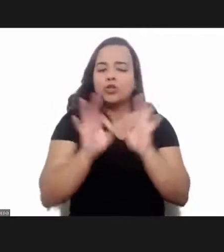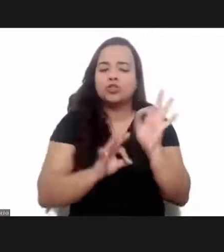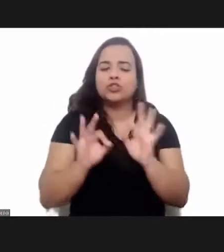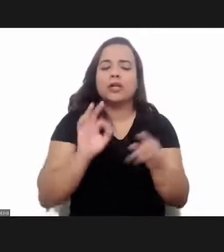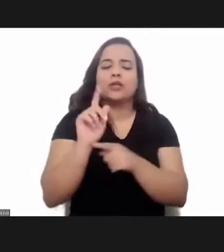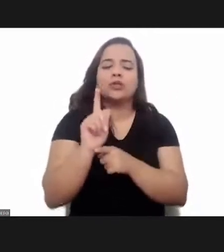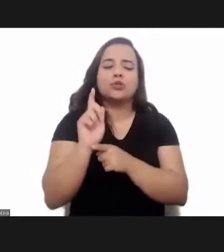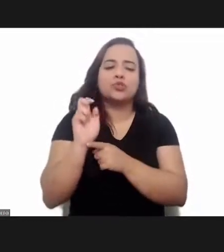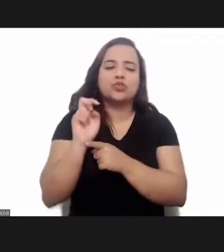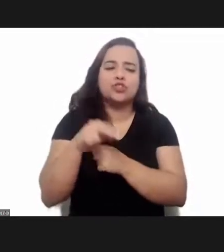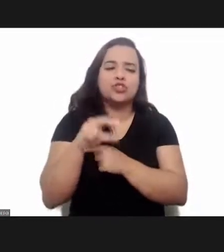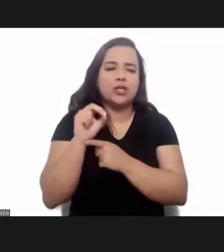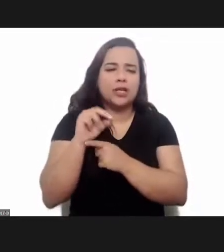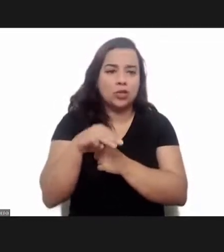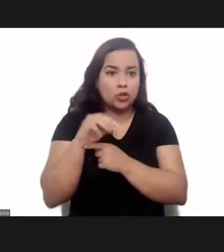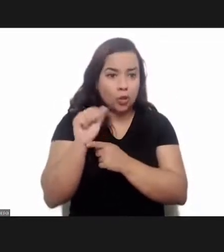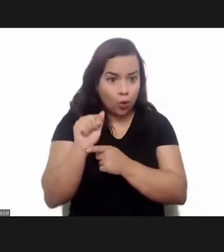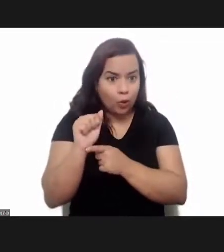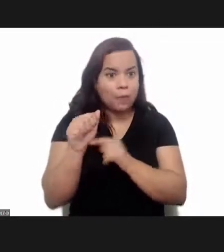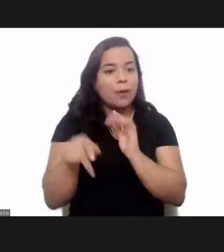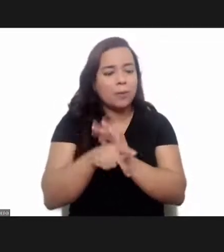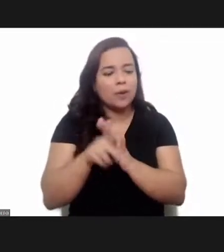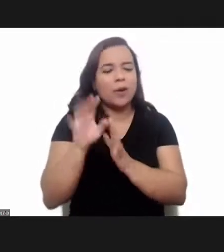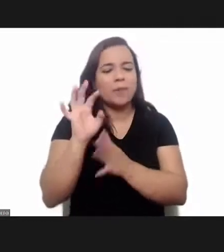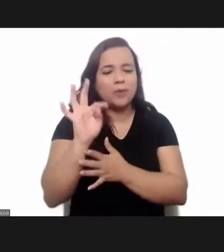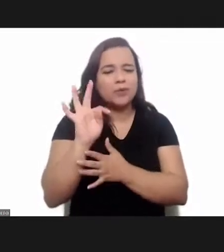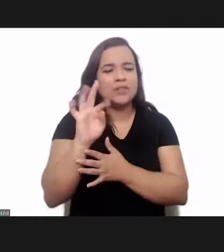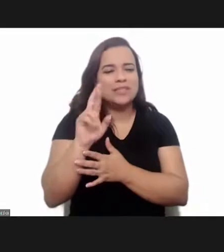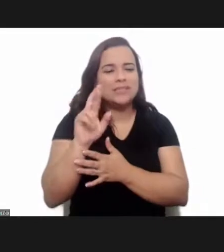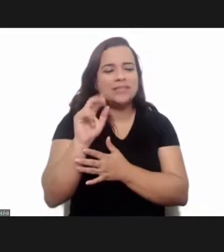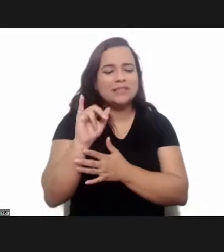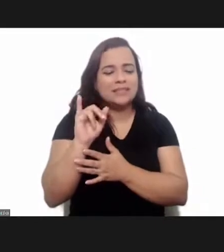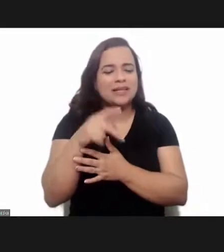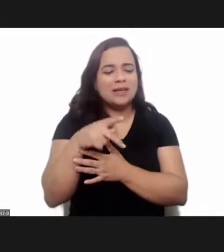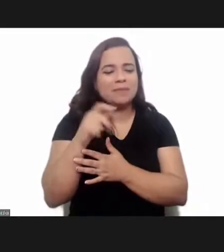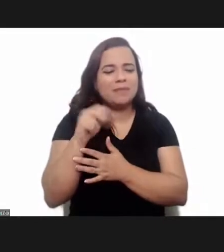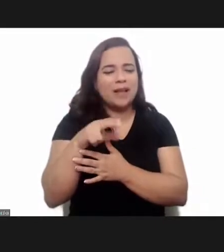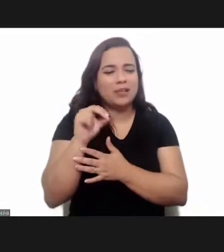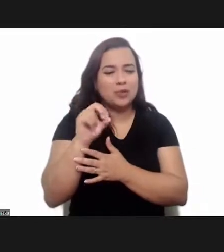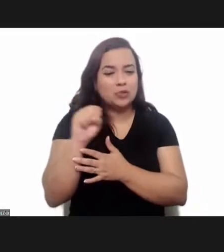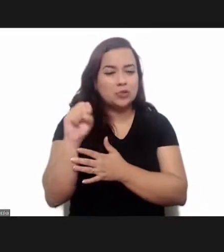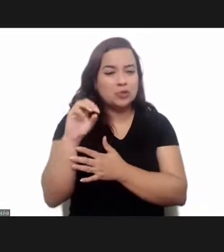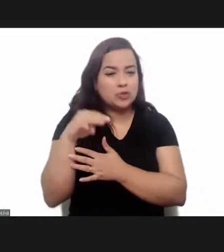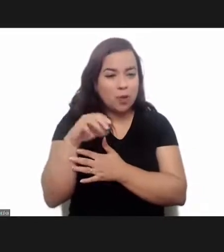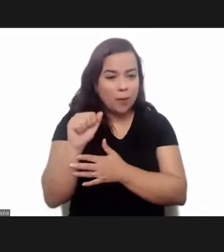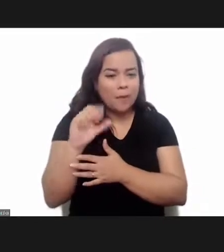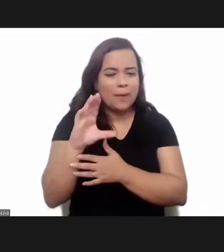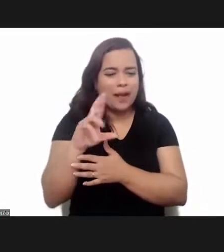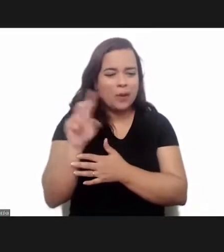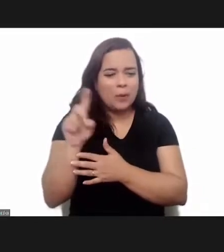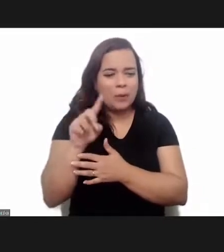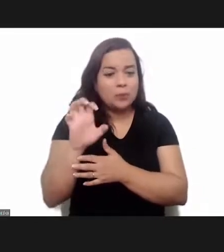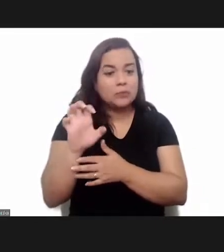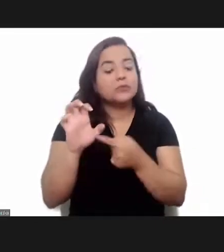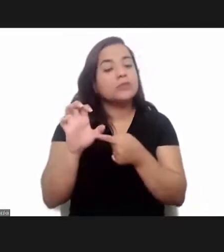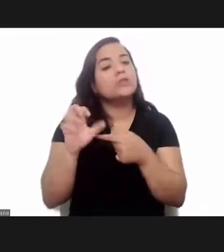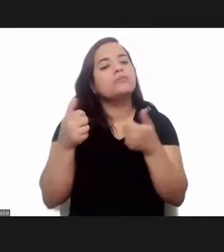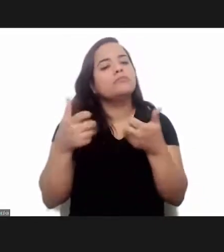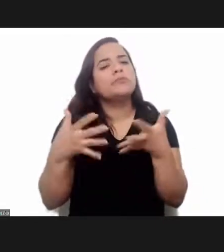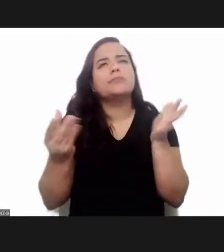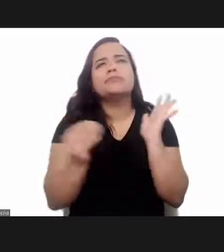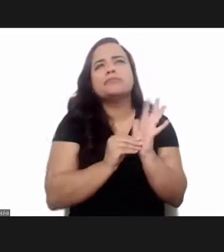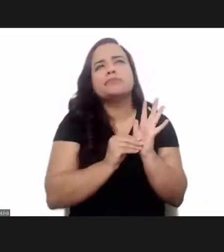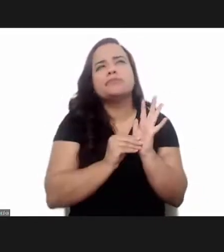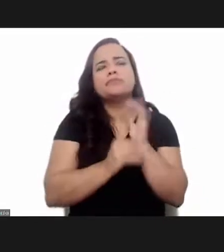project for t cruzi it was several different articles by several different research groups and which was